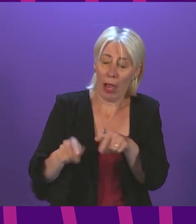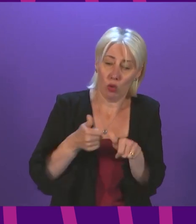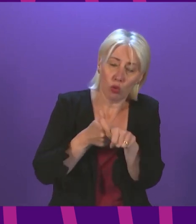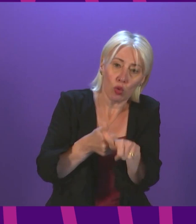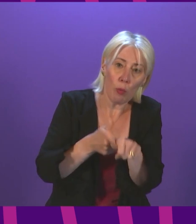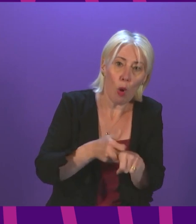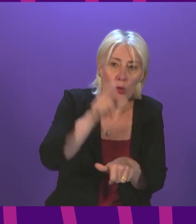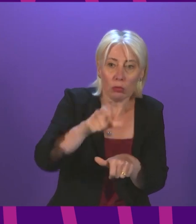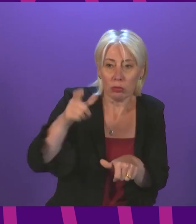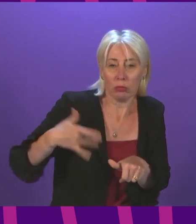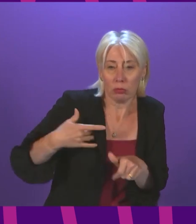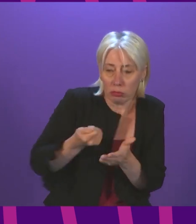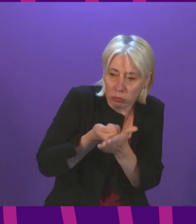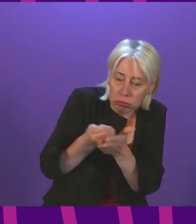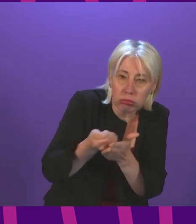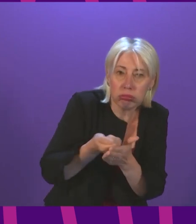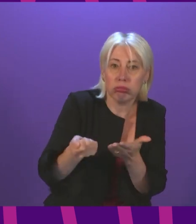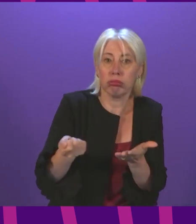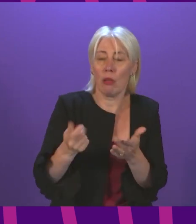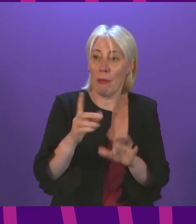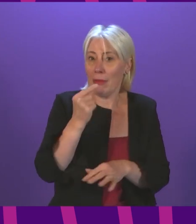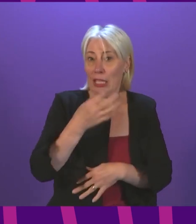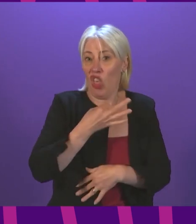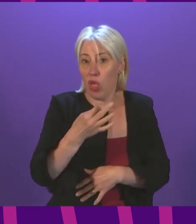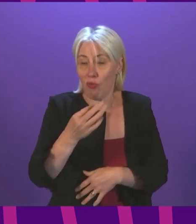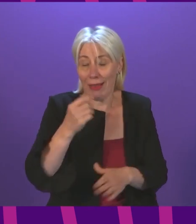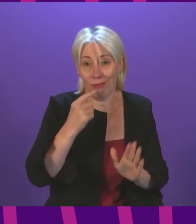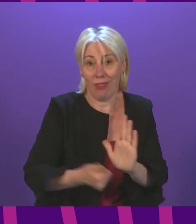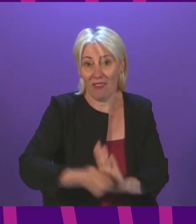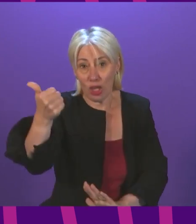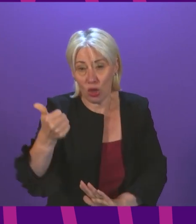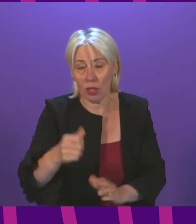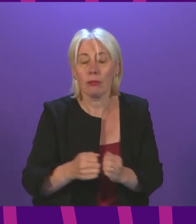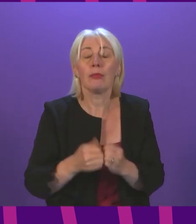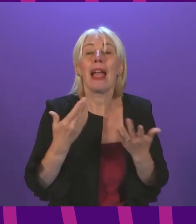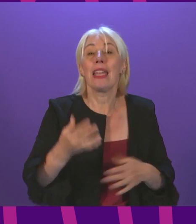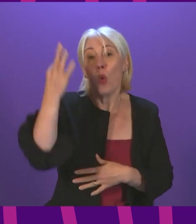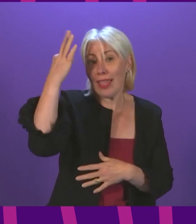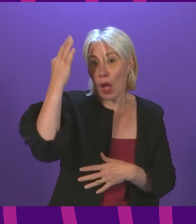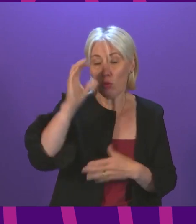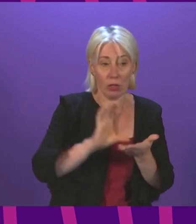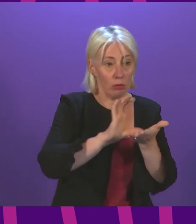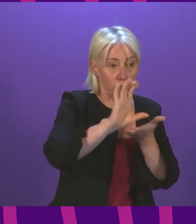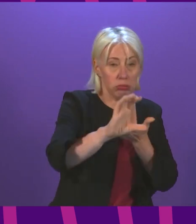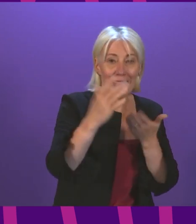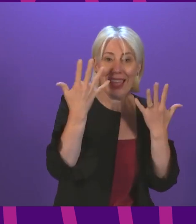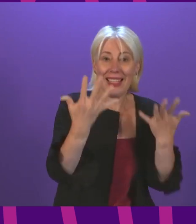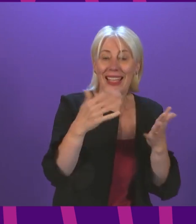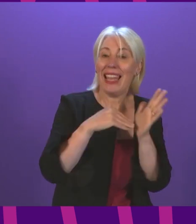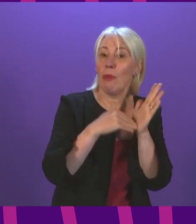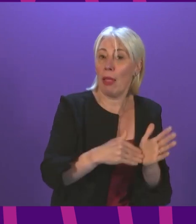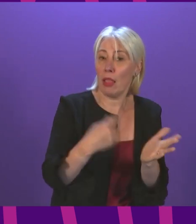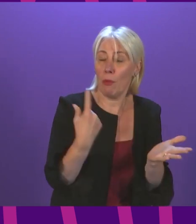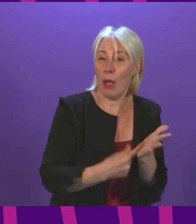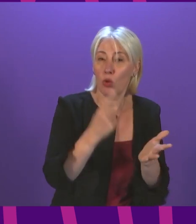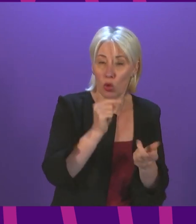particular to support any who may be facing the threat of eviction councils have now been allocated 10 million pounds to give grants